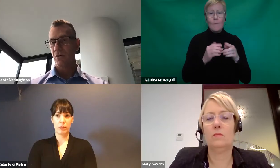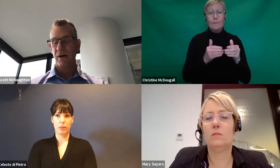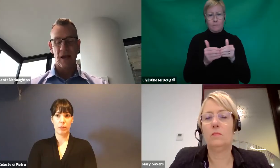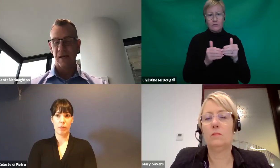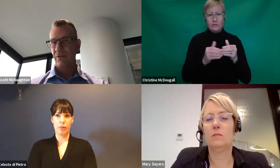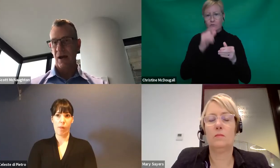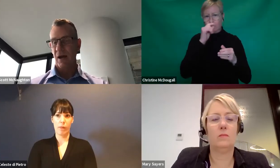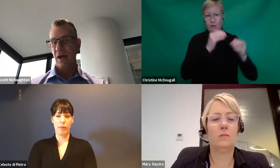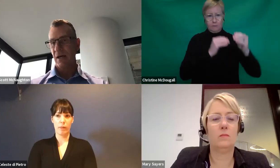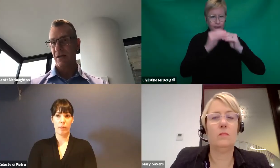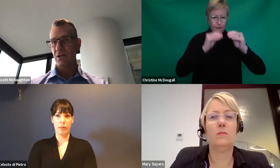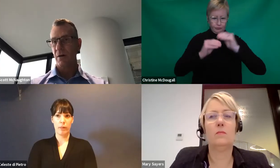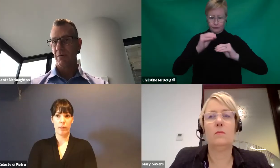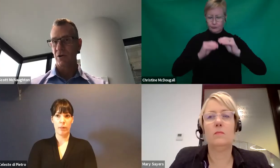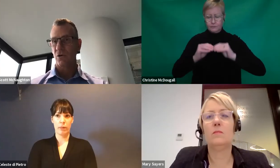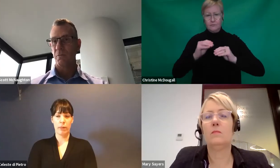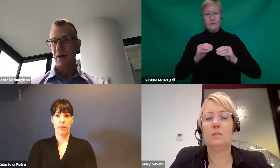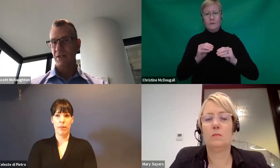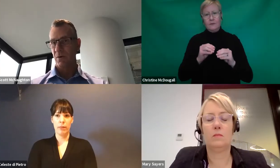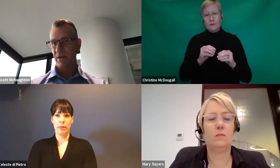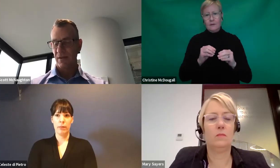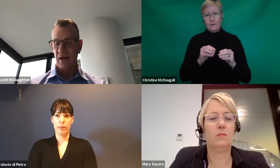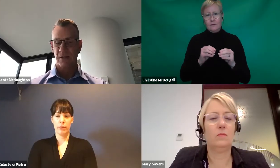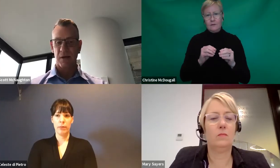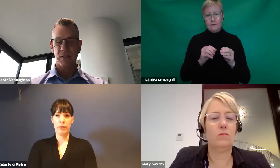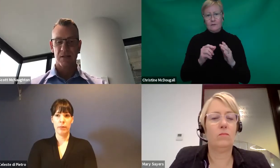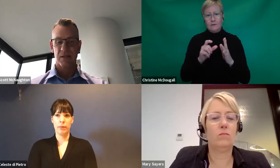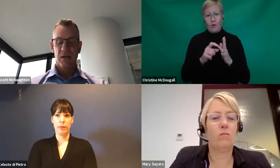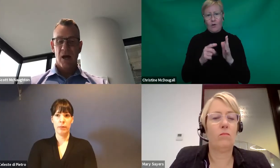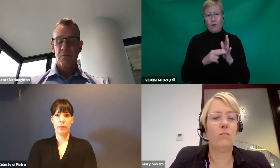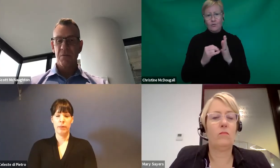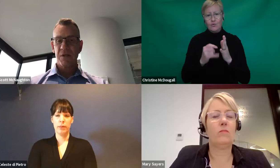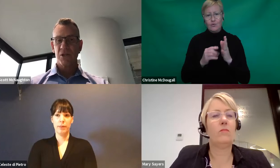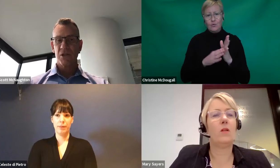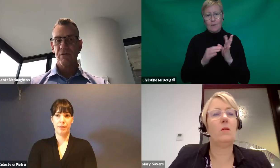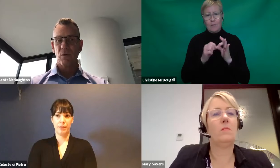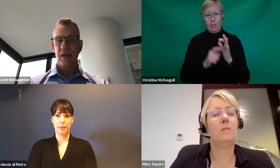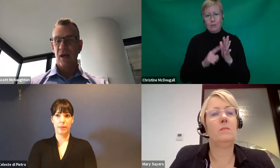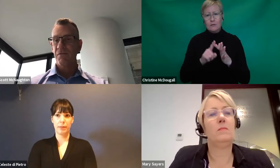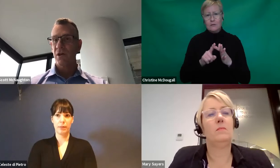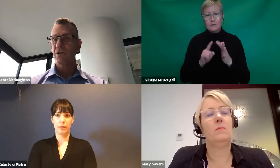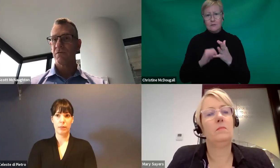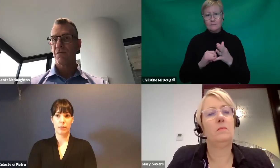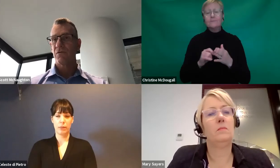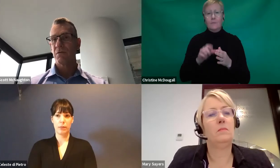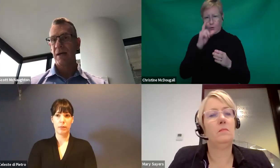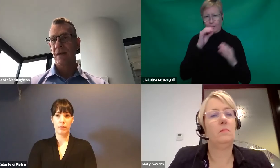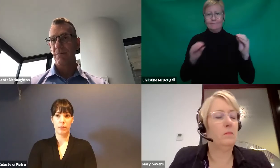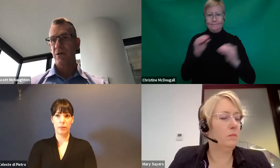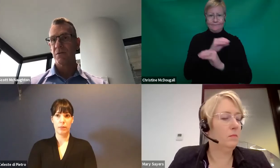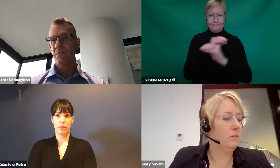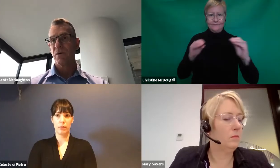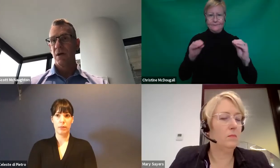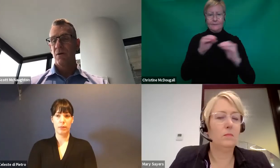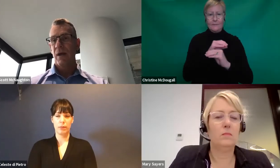or any other type of core budget within that space. And what we did just over the weekend for those to make